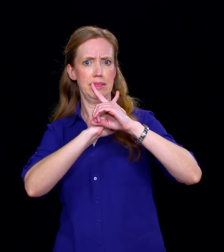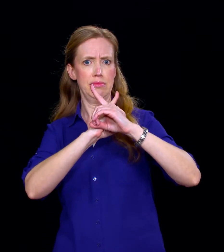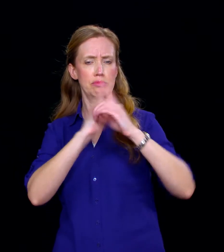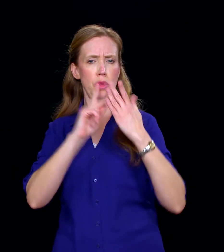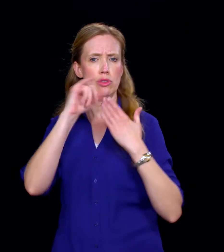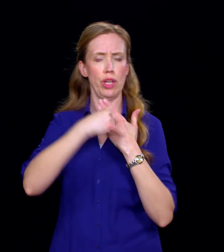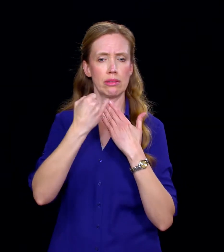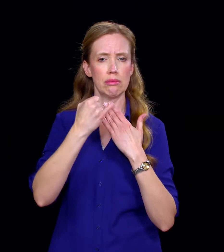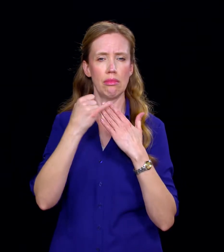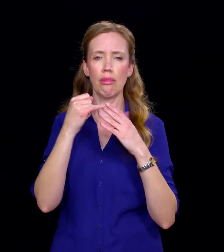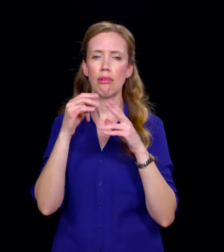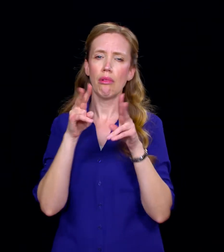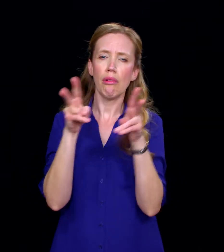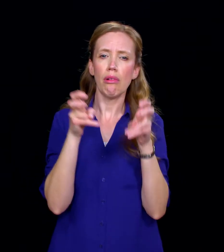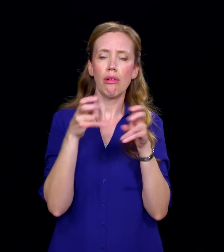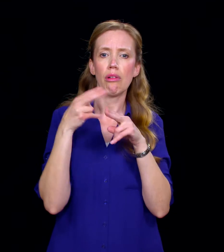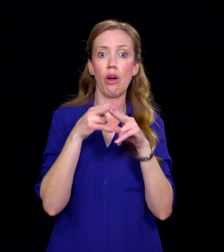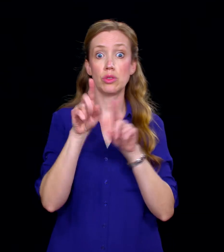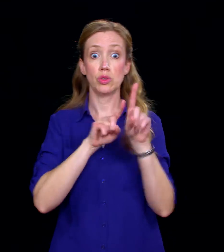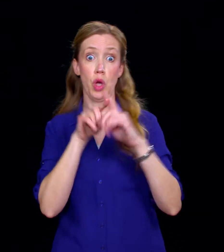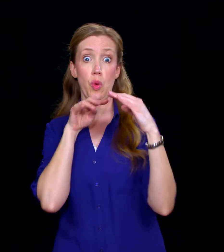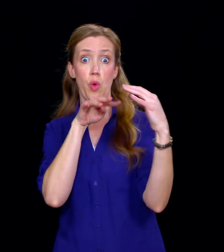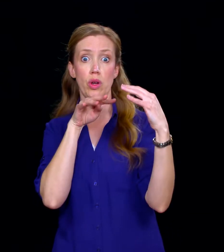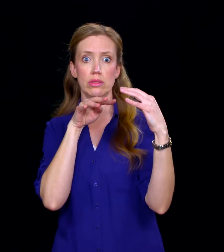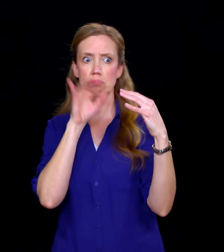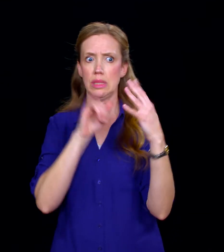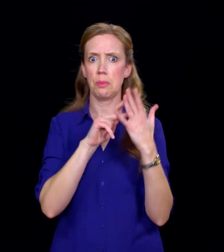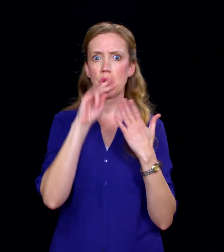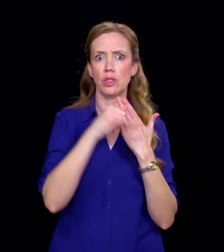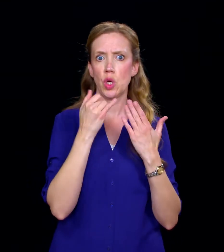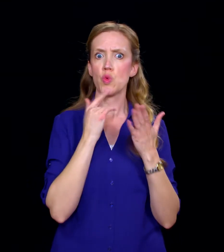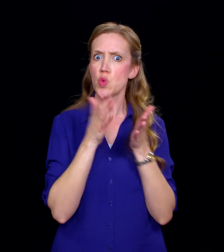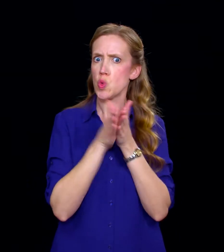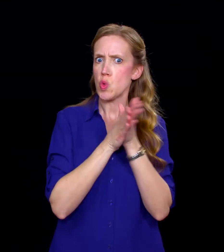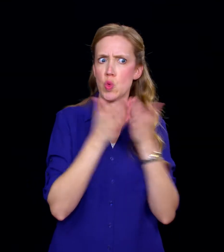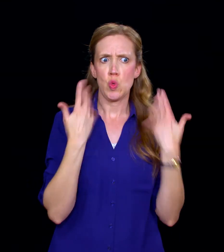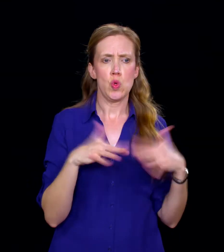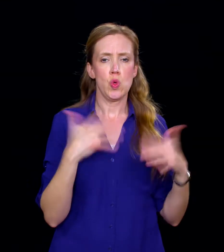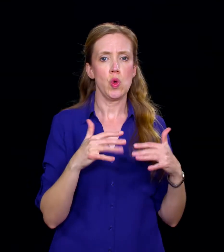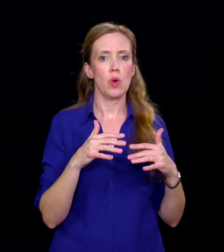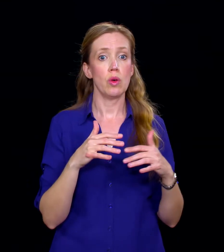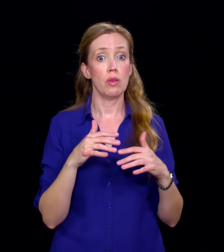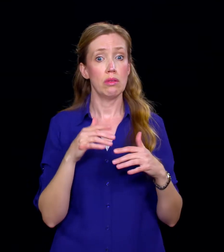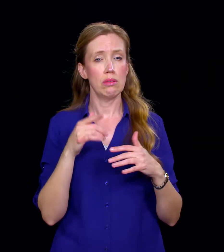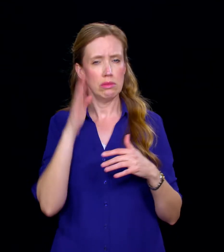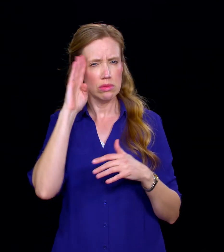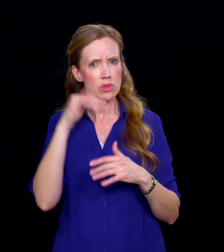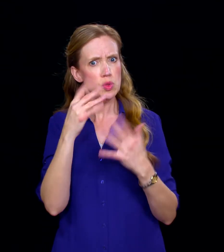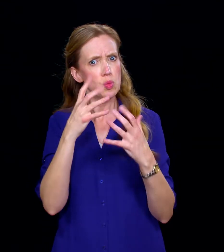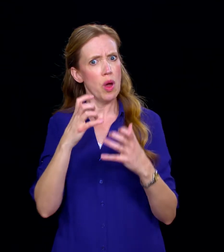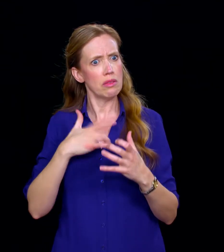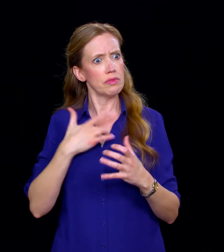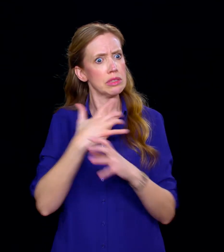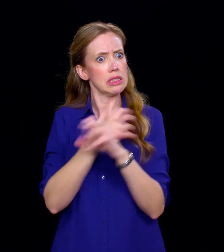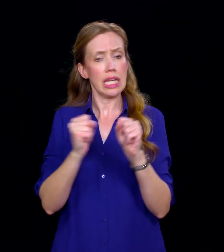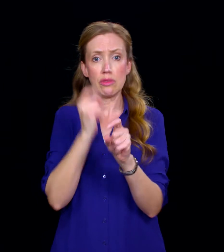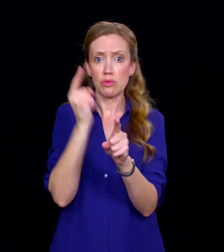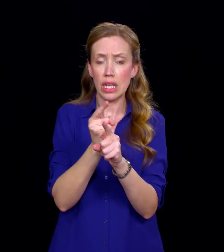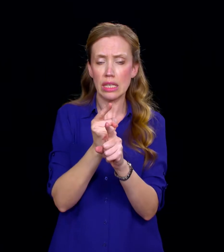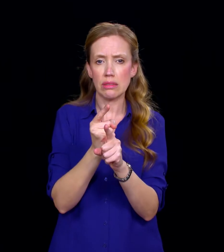the media as Star Wars. It was an ambitious project. But see, when it comes to national defense, you want to know you're safe.